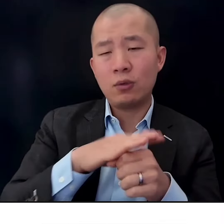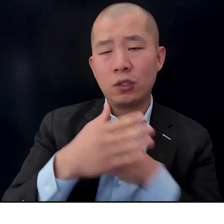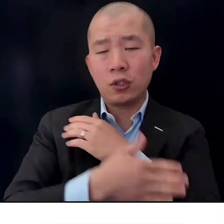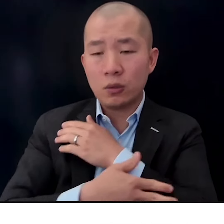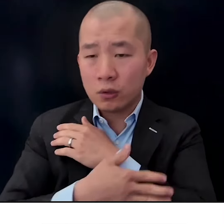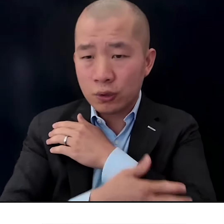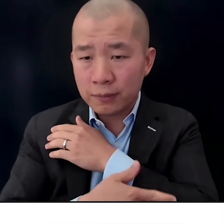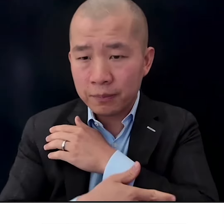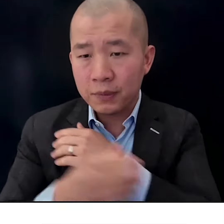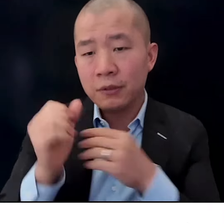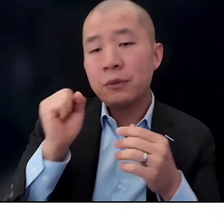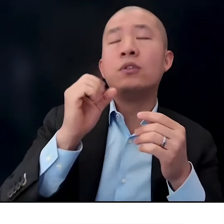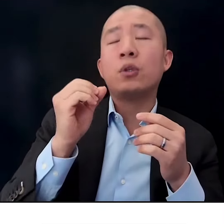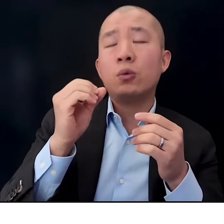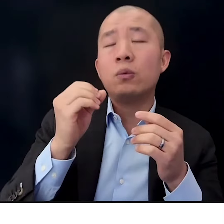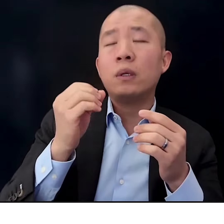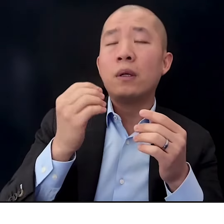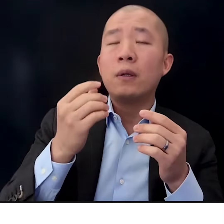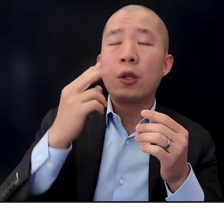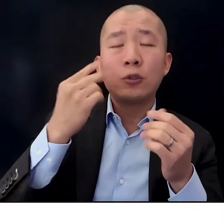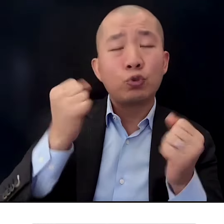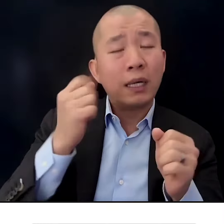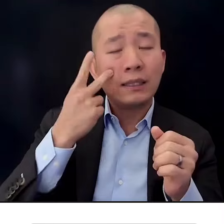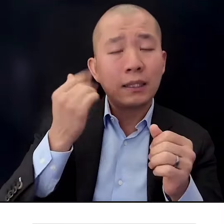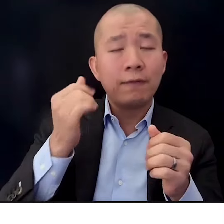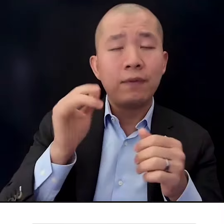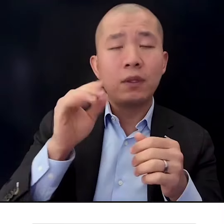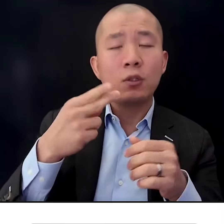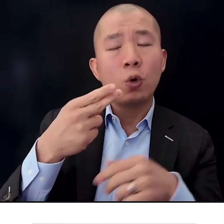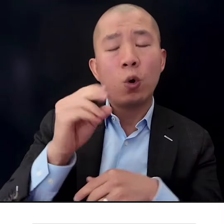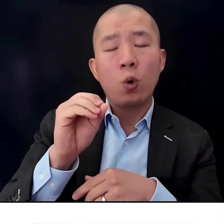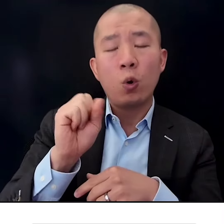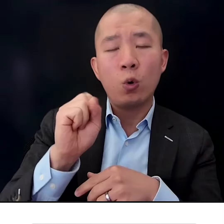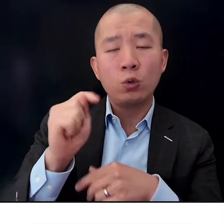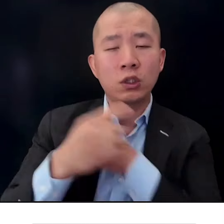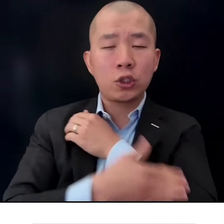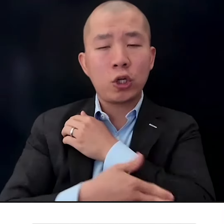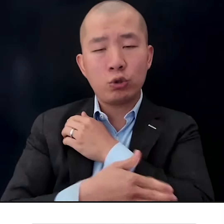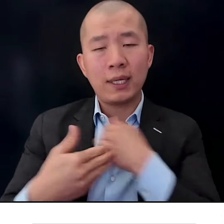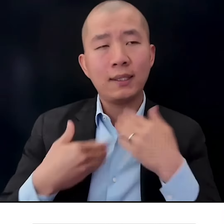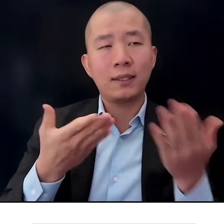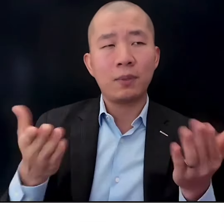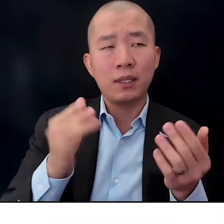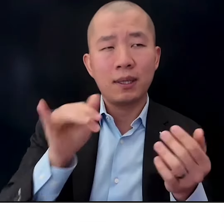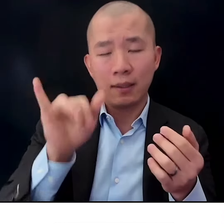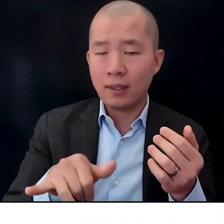in your area or country. So you can try to see if the host country provides